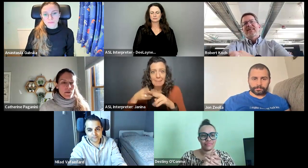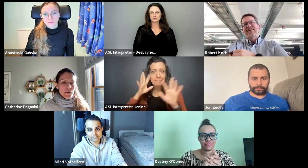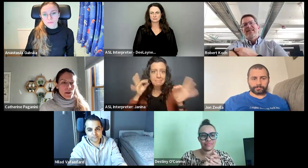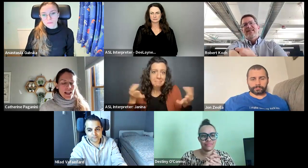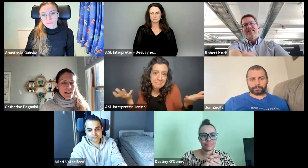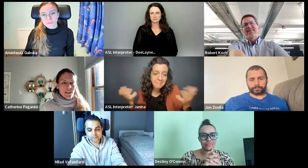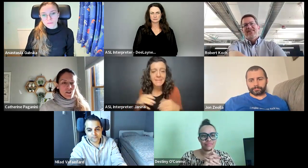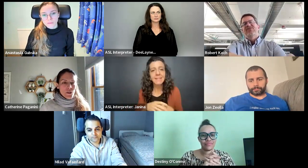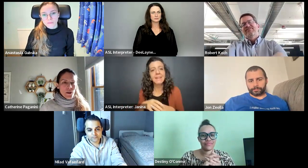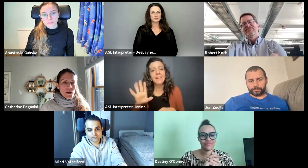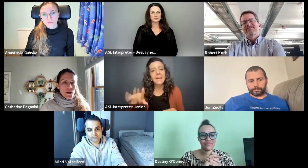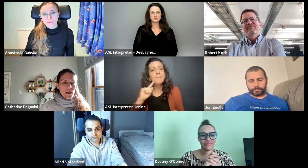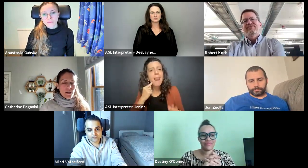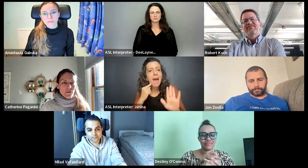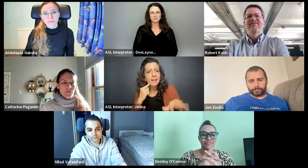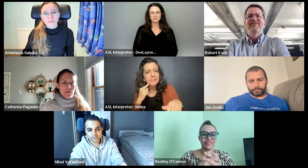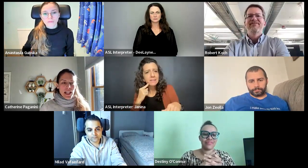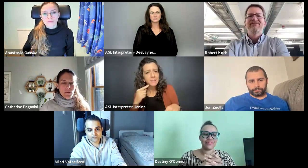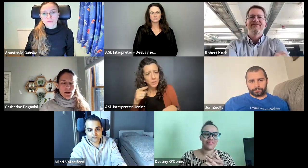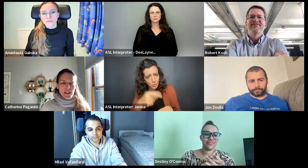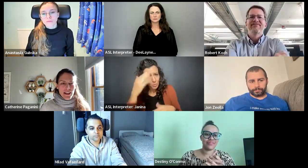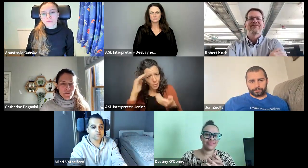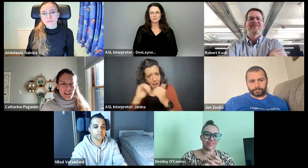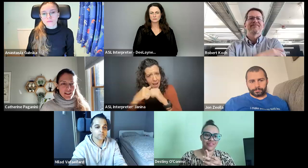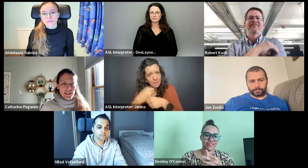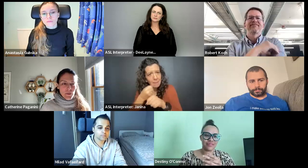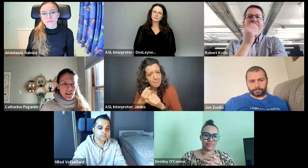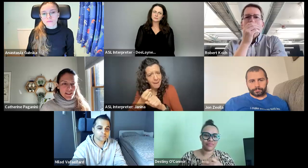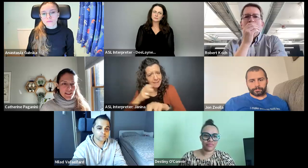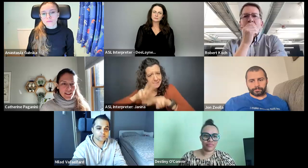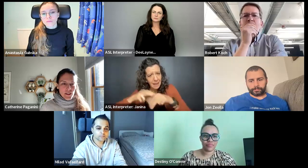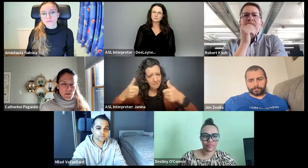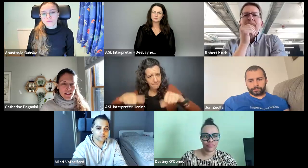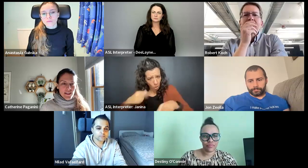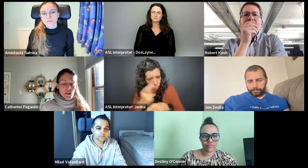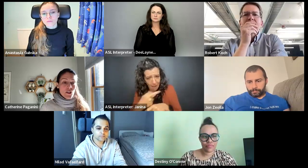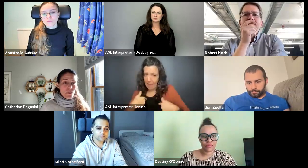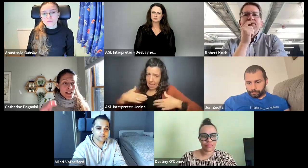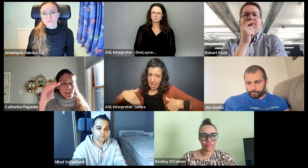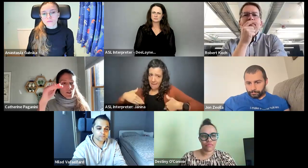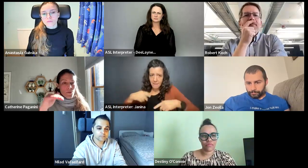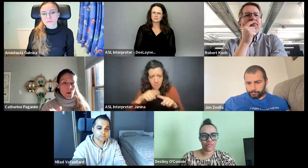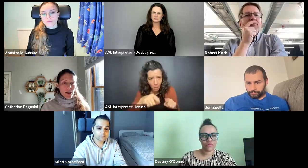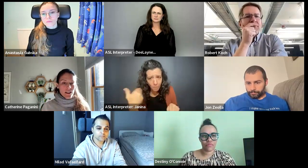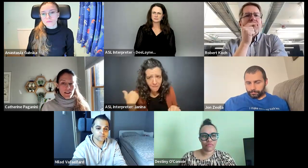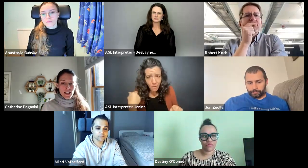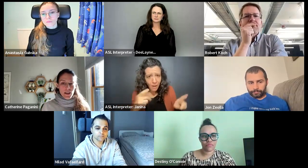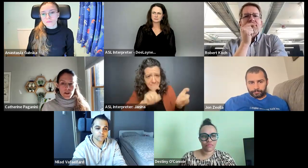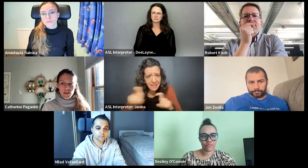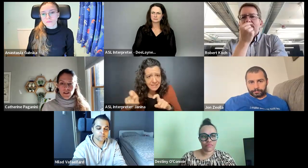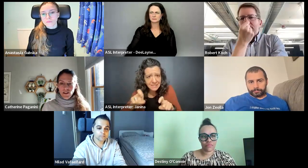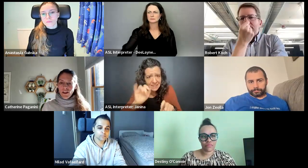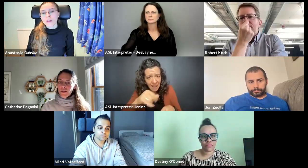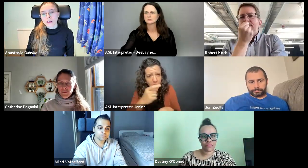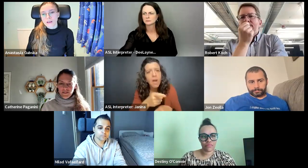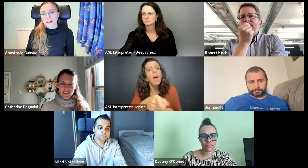I think Milan knew how to make Slack polls. I haven't really done that, but he did like some tests. So it's basically just putting the